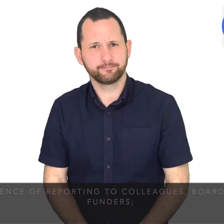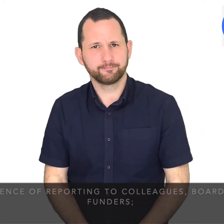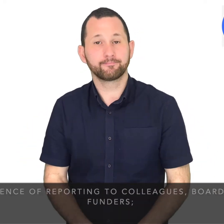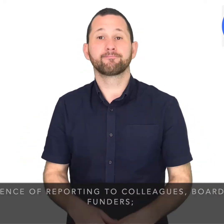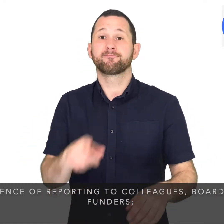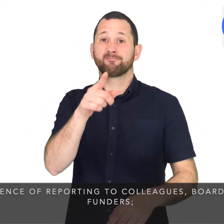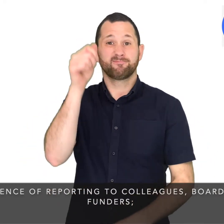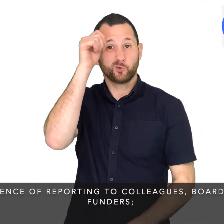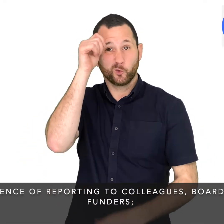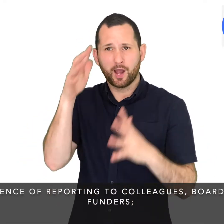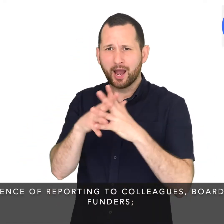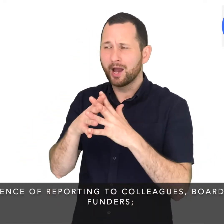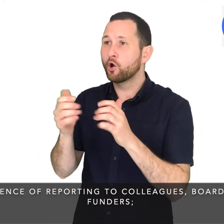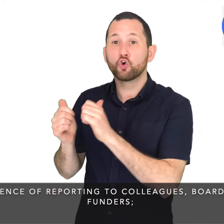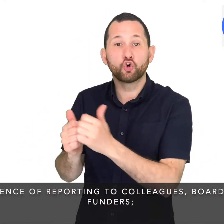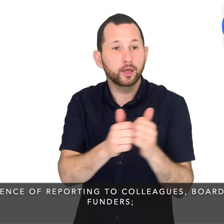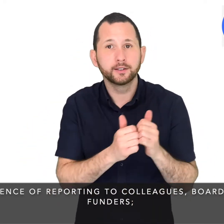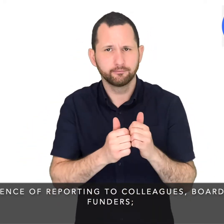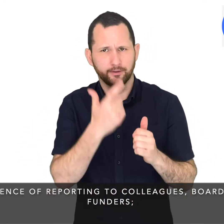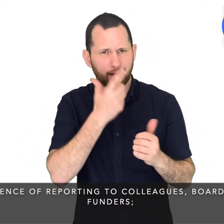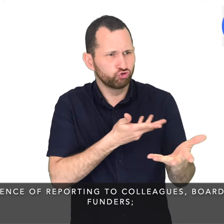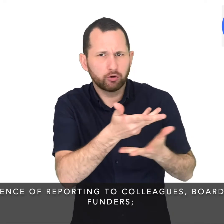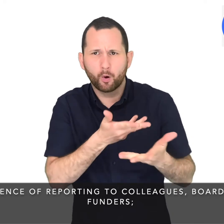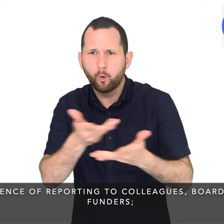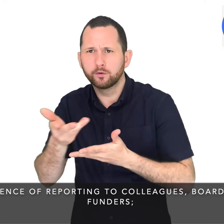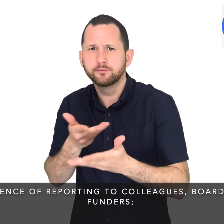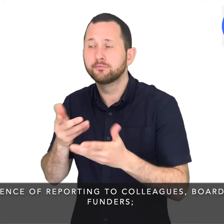Experience of reporting to colleagues, boards and funders.